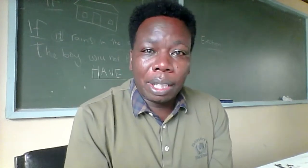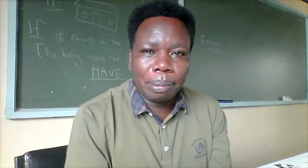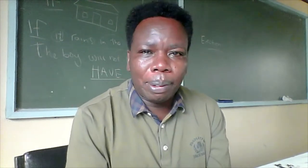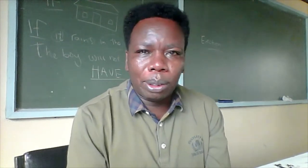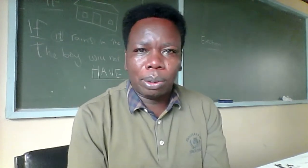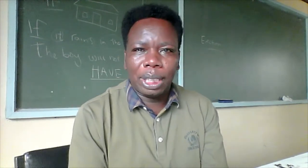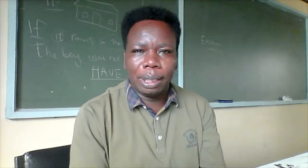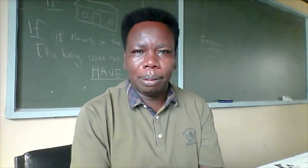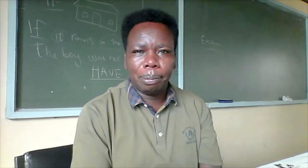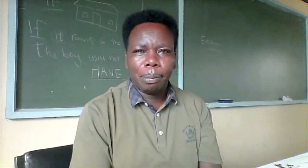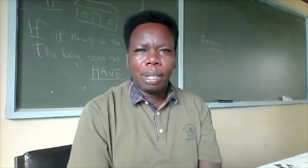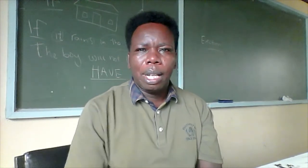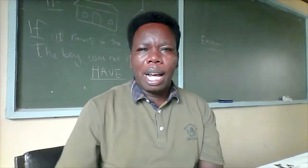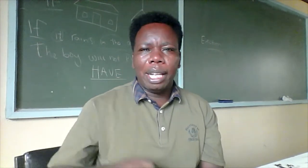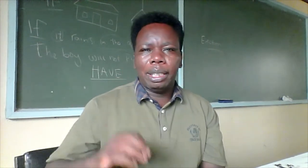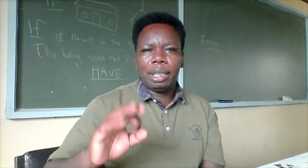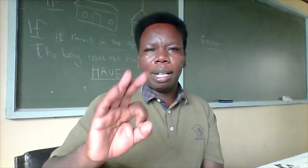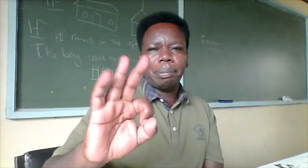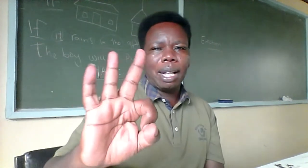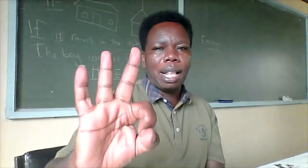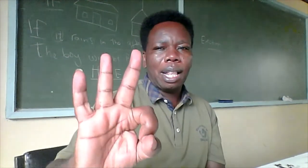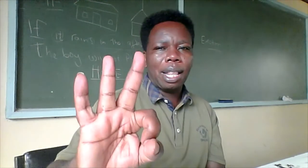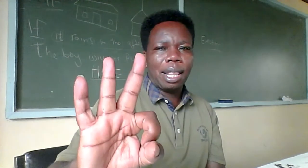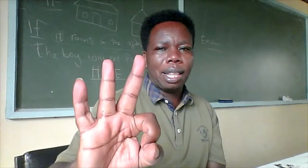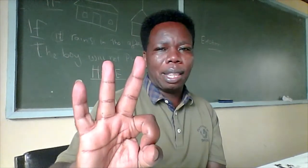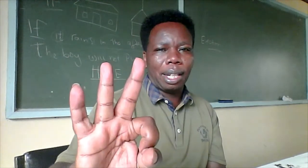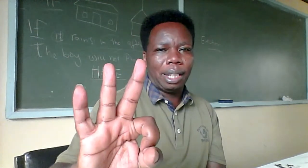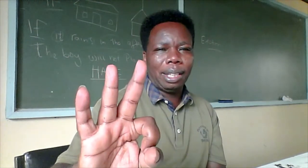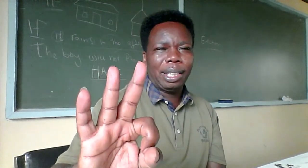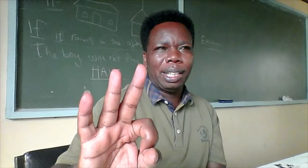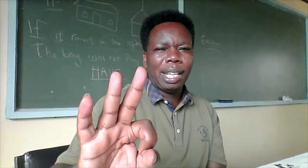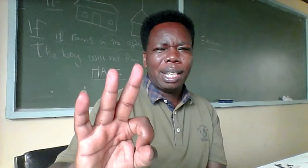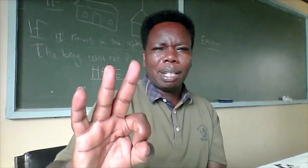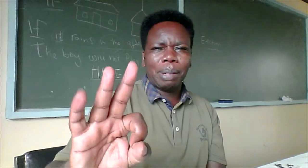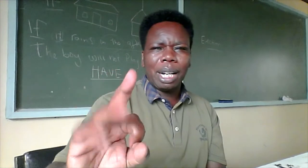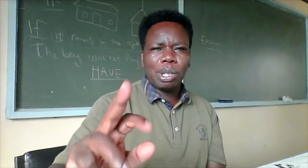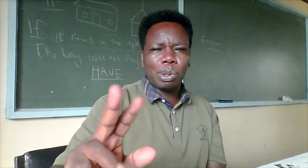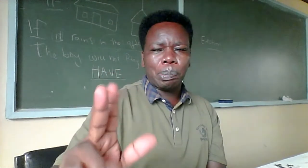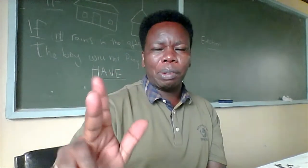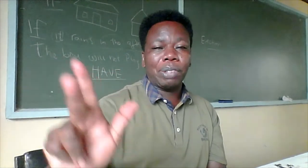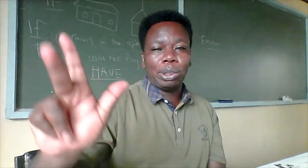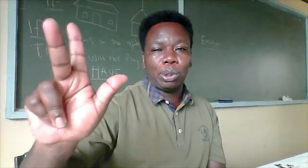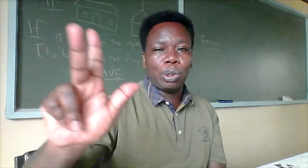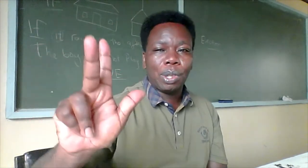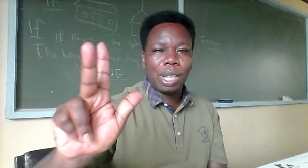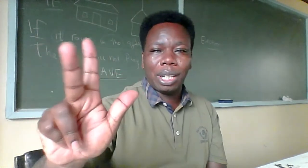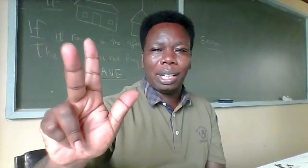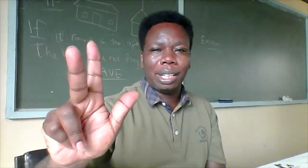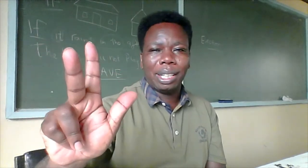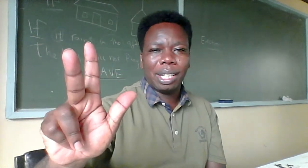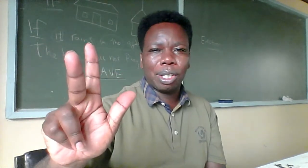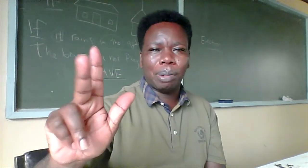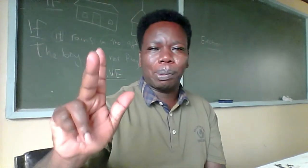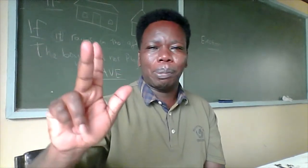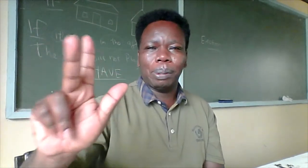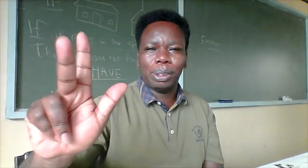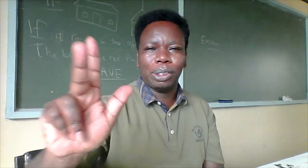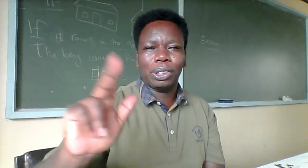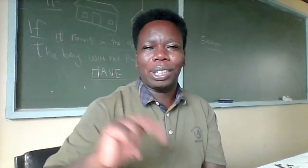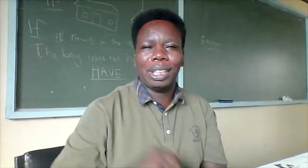number one to ten i did number three some guys would prefer to do three there's no problem also three